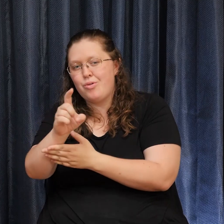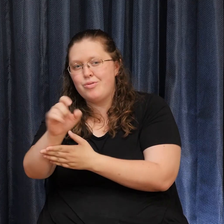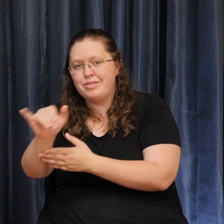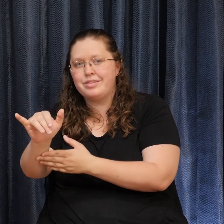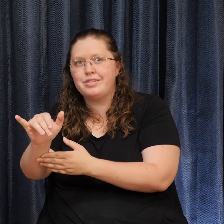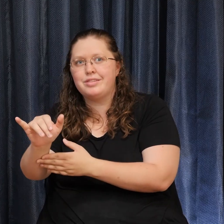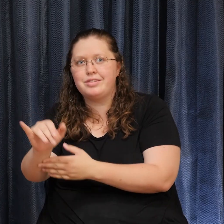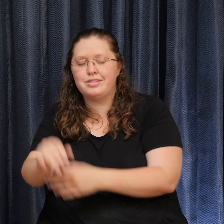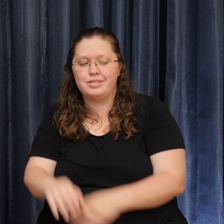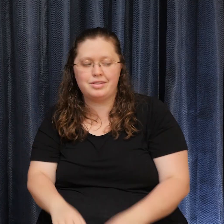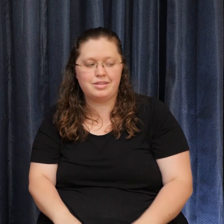I want to